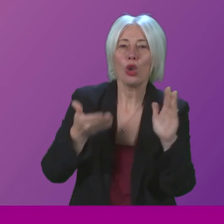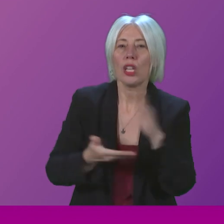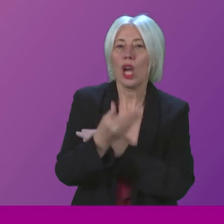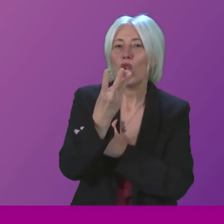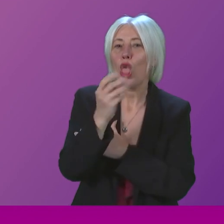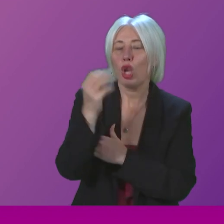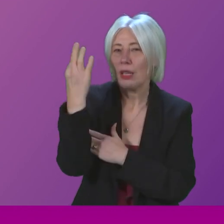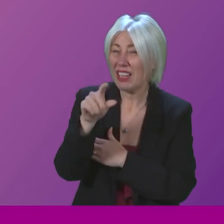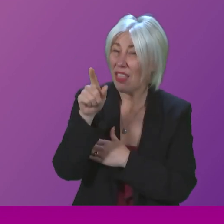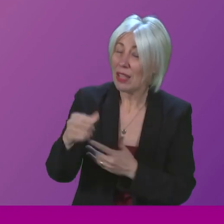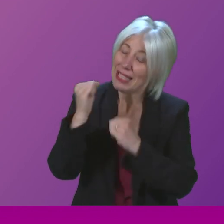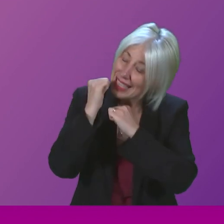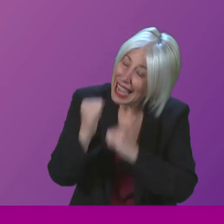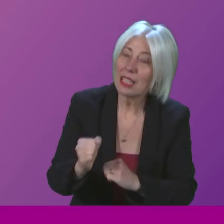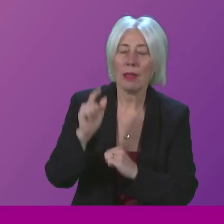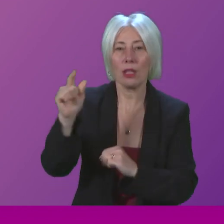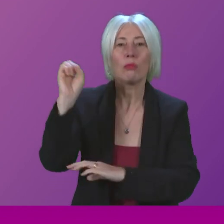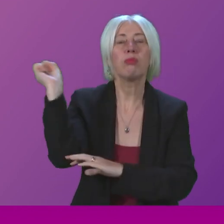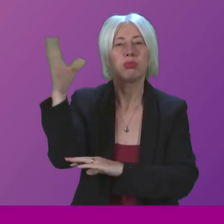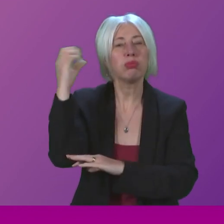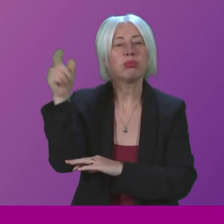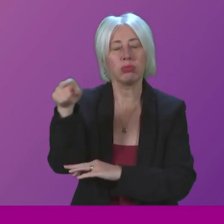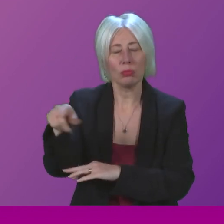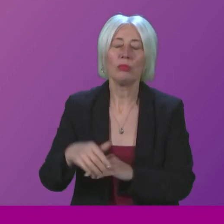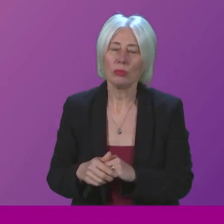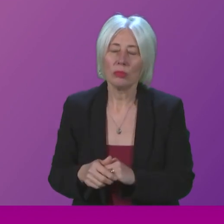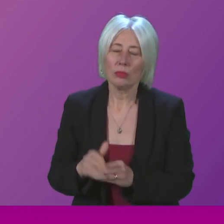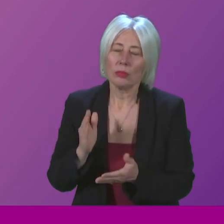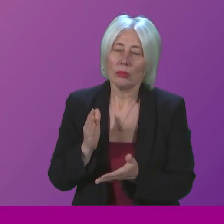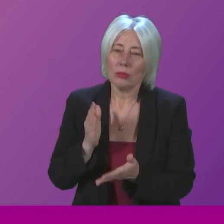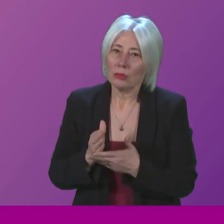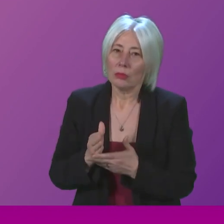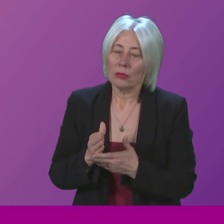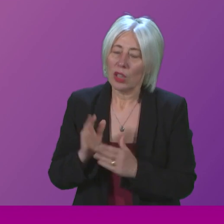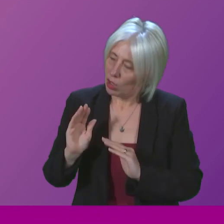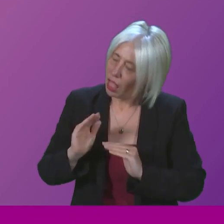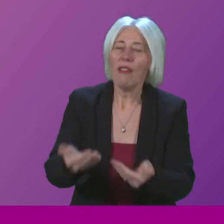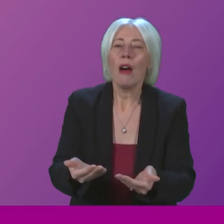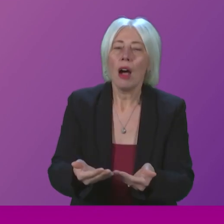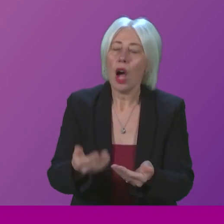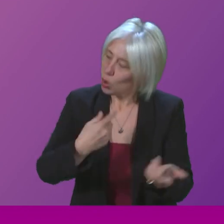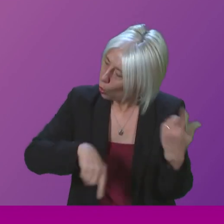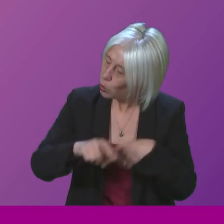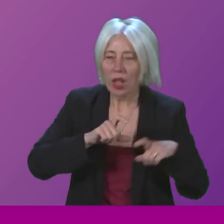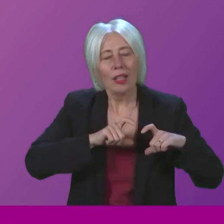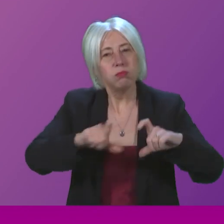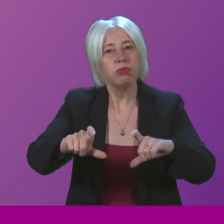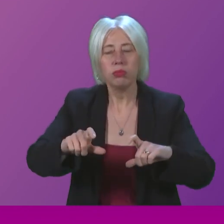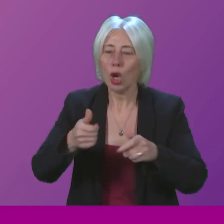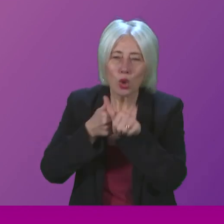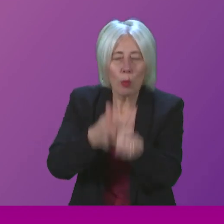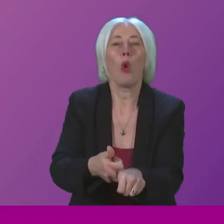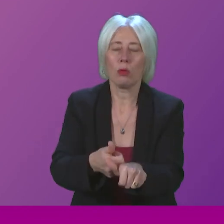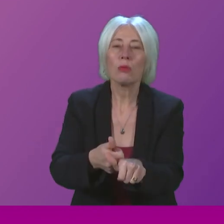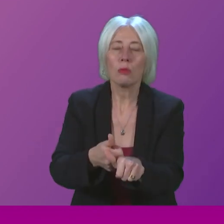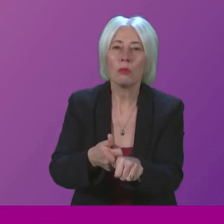That's what the dedication of our paramedics and our ambulance technicians are delivering. So, we will continue to support our National Health